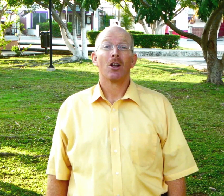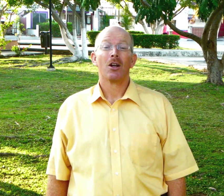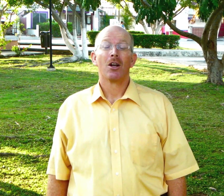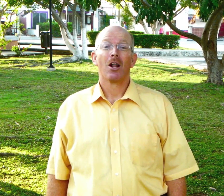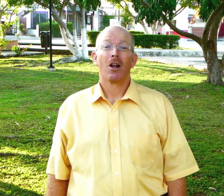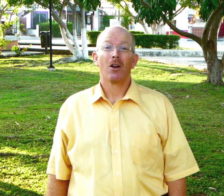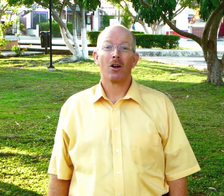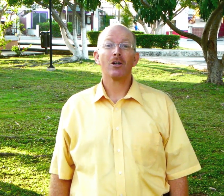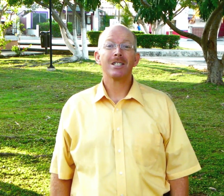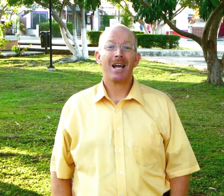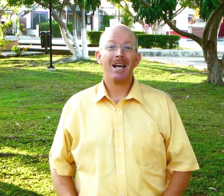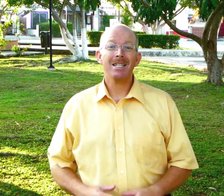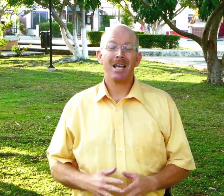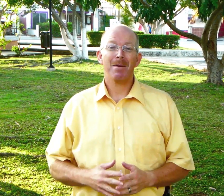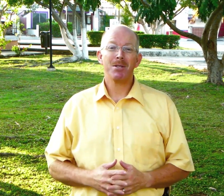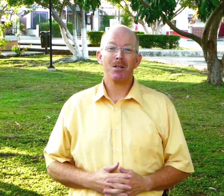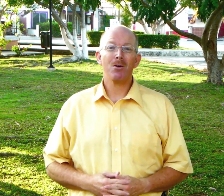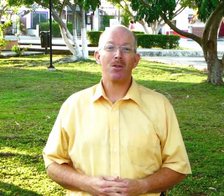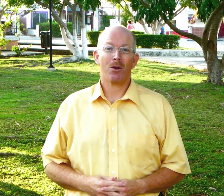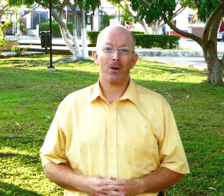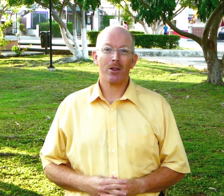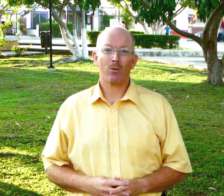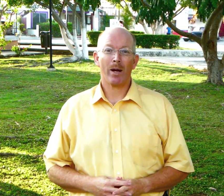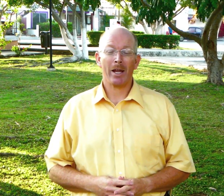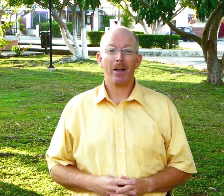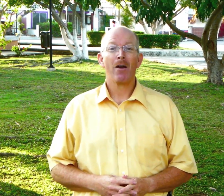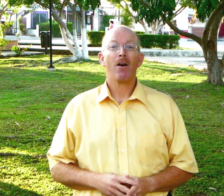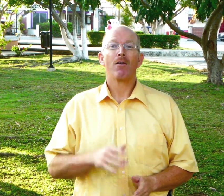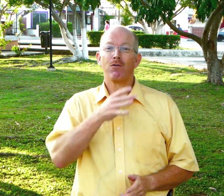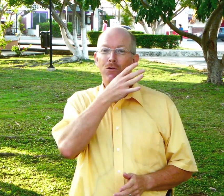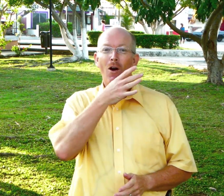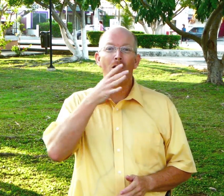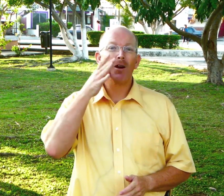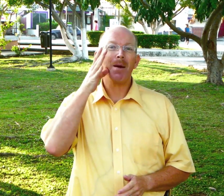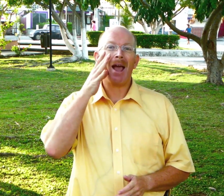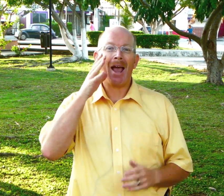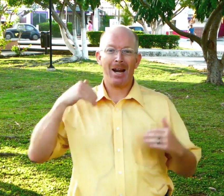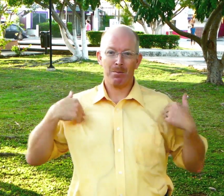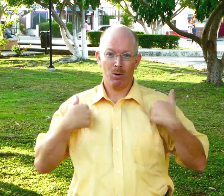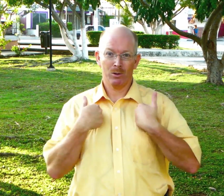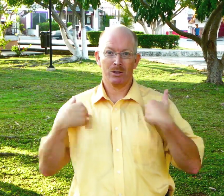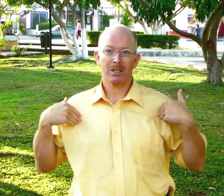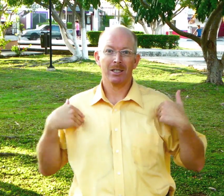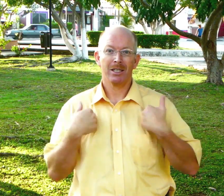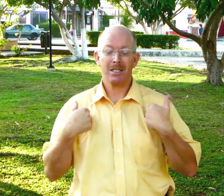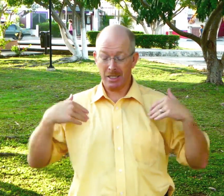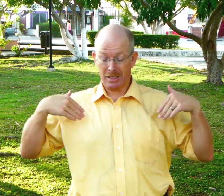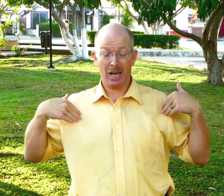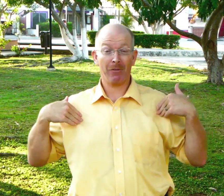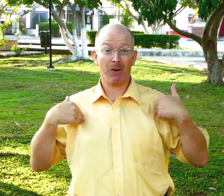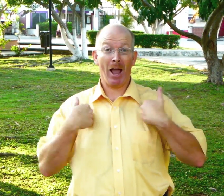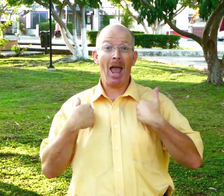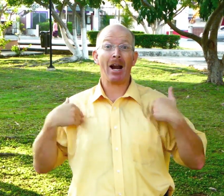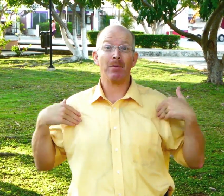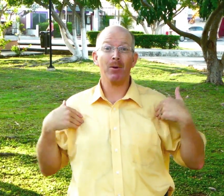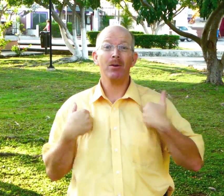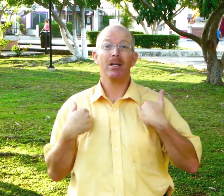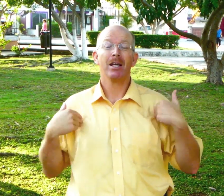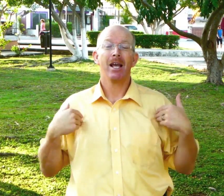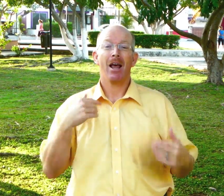learn signs episode 33 farm animals this is a sign for animal and